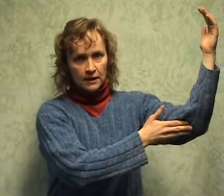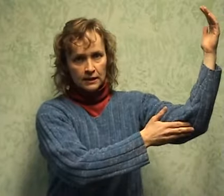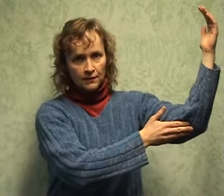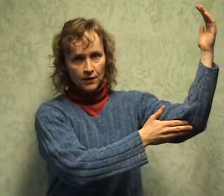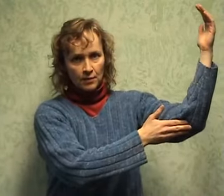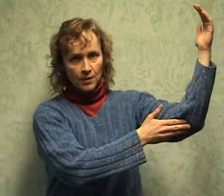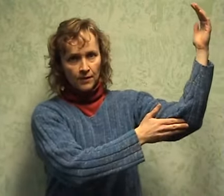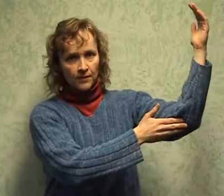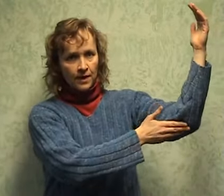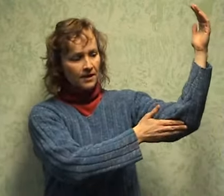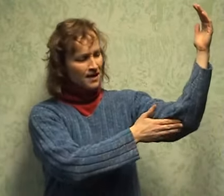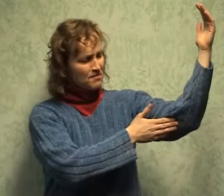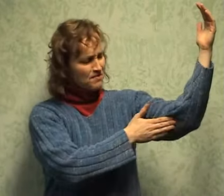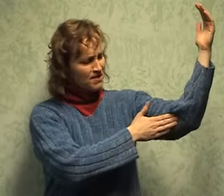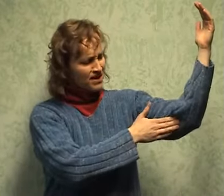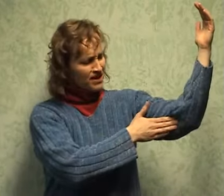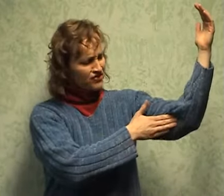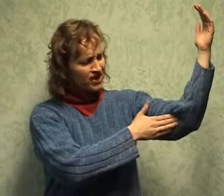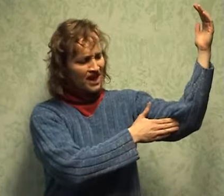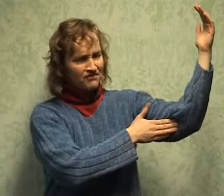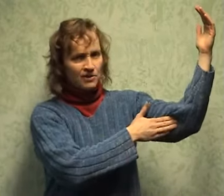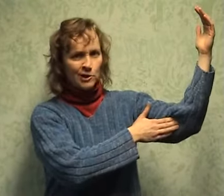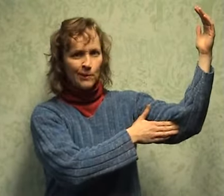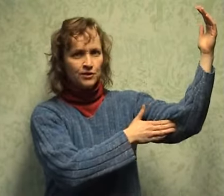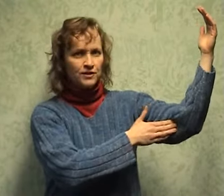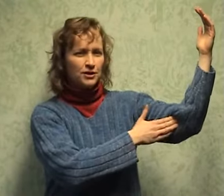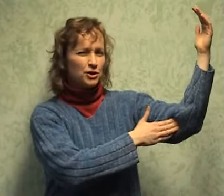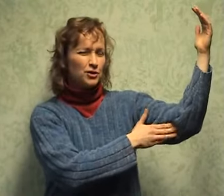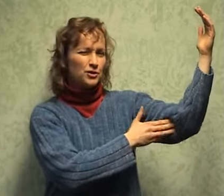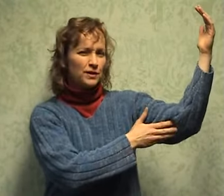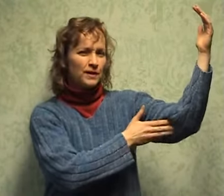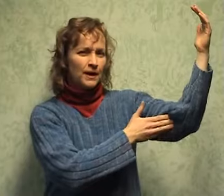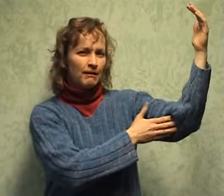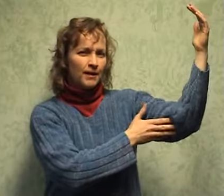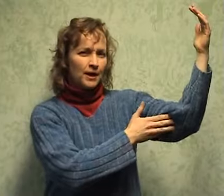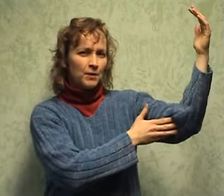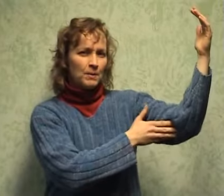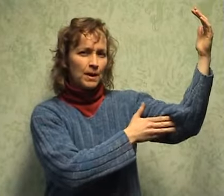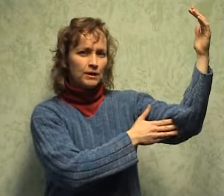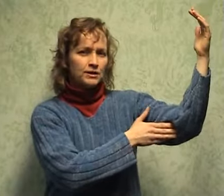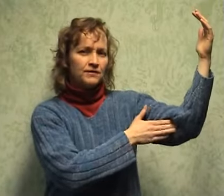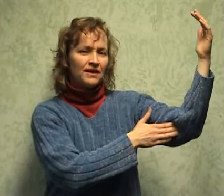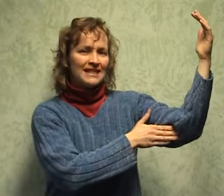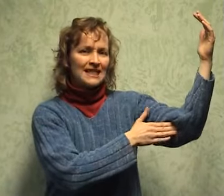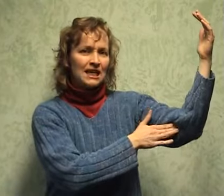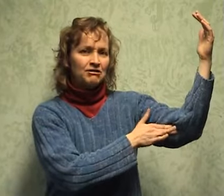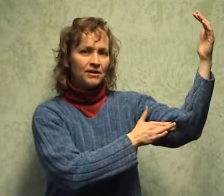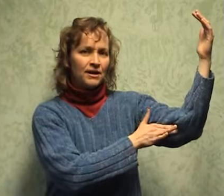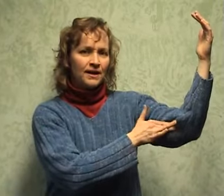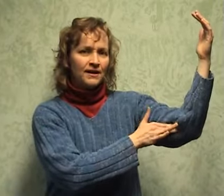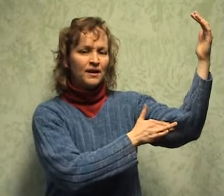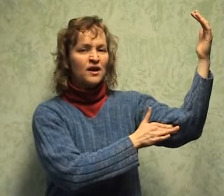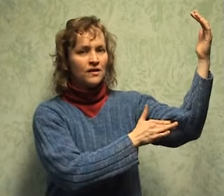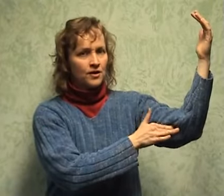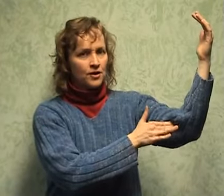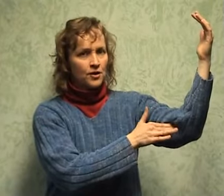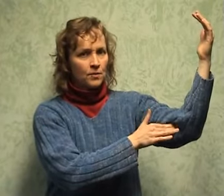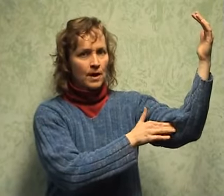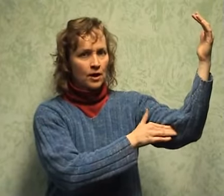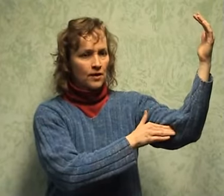inside of your elbow, and you come up about an inch and a half to two inches. It's usually kind of rub around until you find a tender area, then you know you're right on